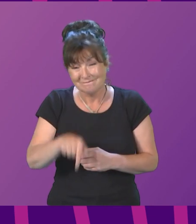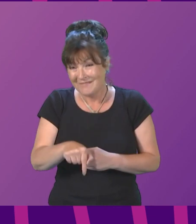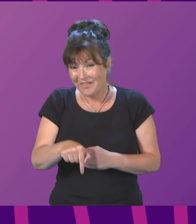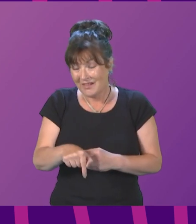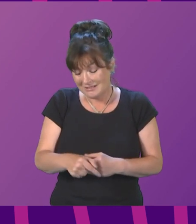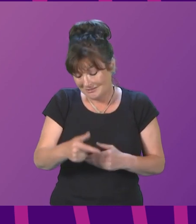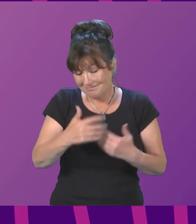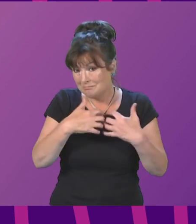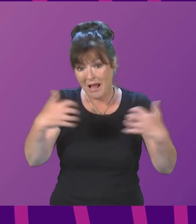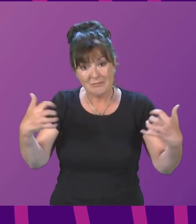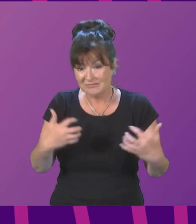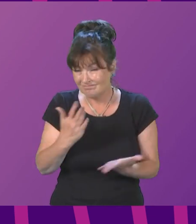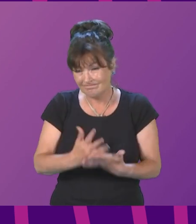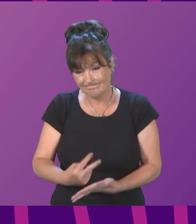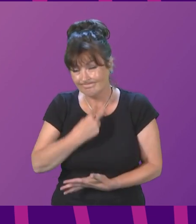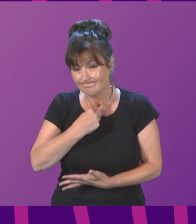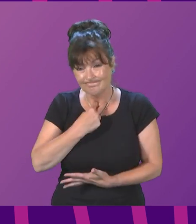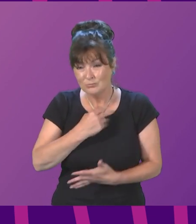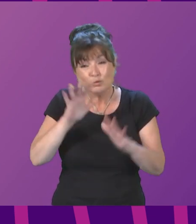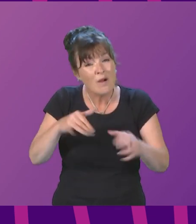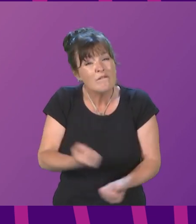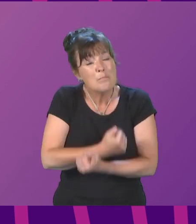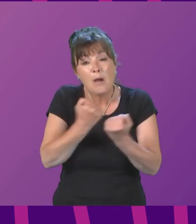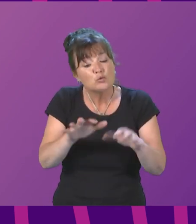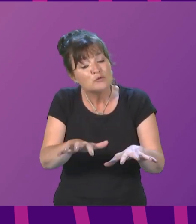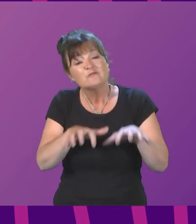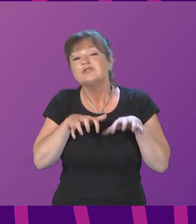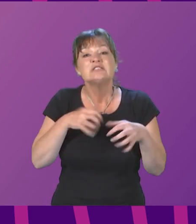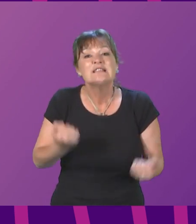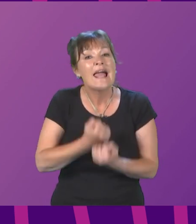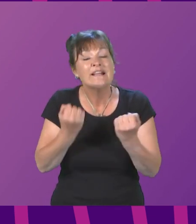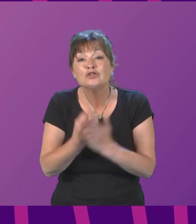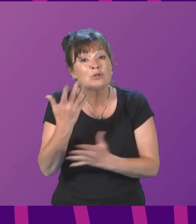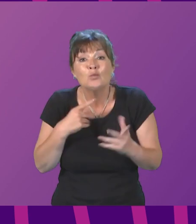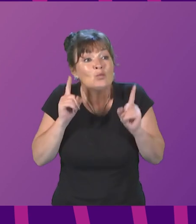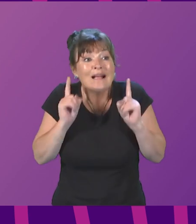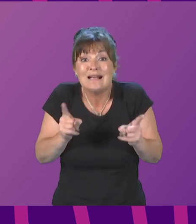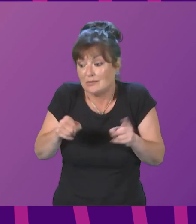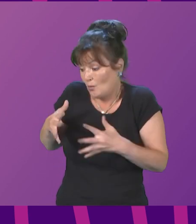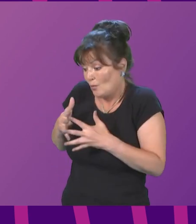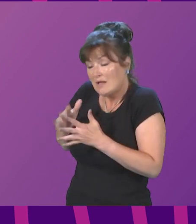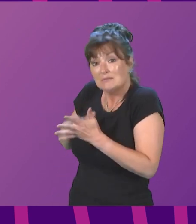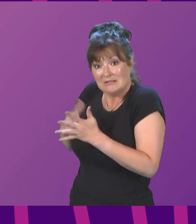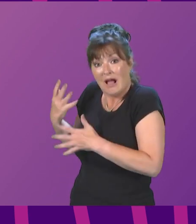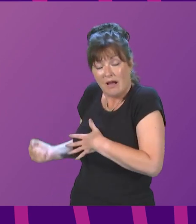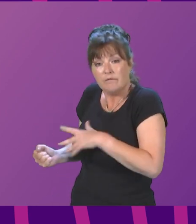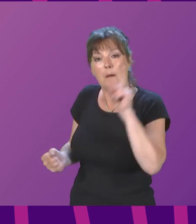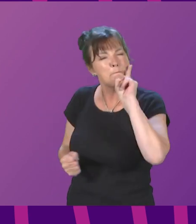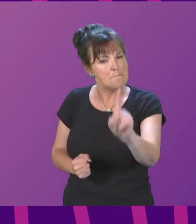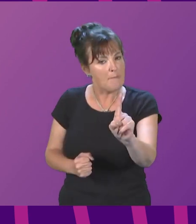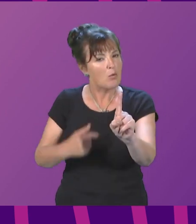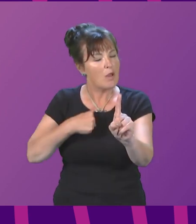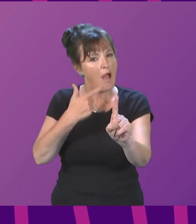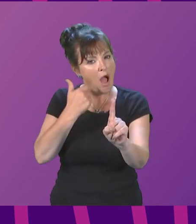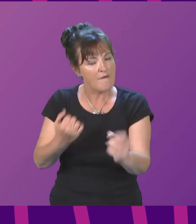does not have the power to freeze energy prices, but there are other costs that we can and we will